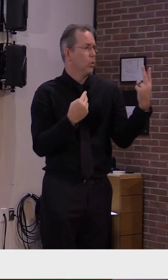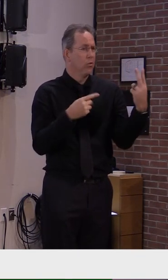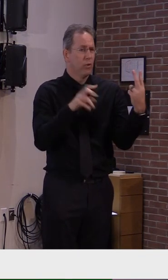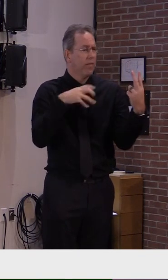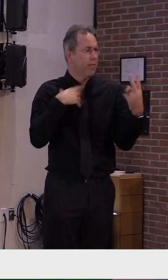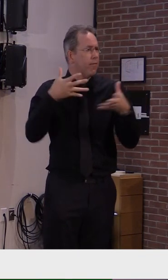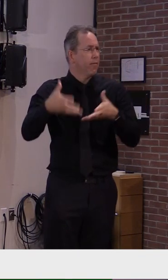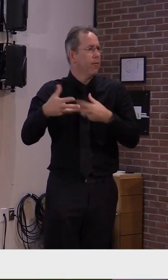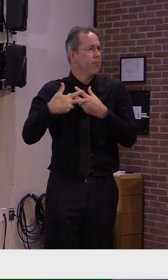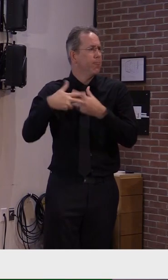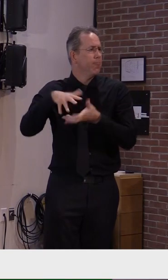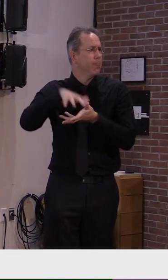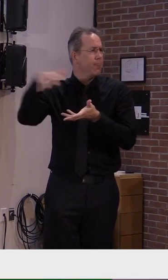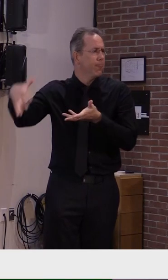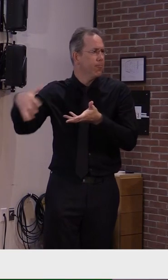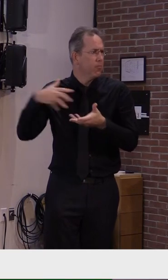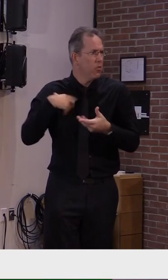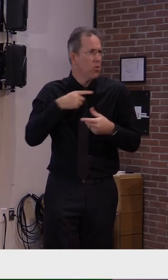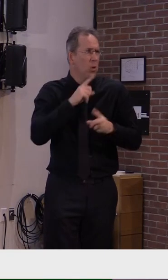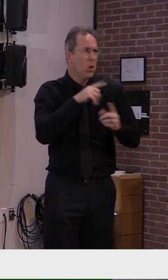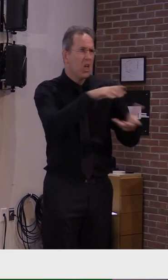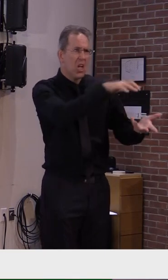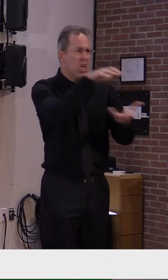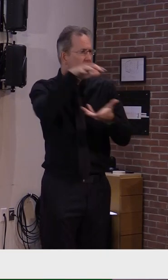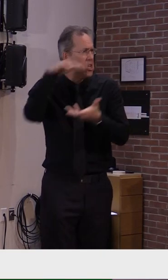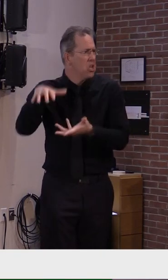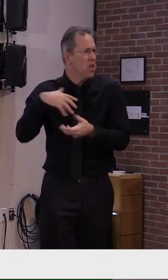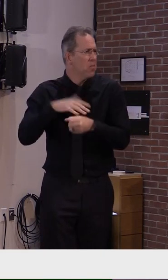I'll let Commissioner Scherling talk about PPE.